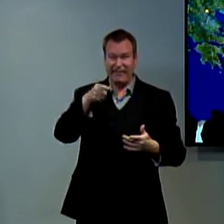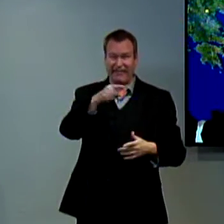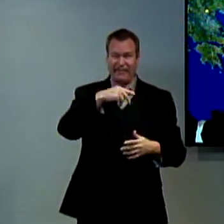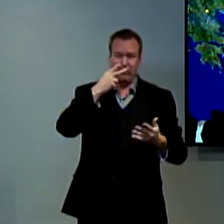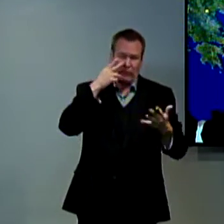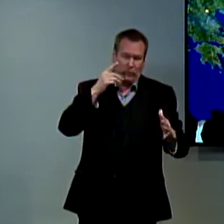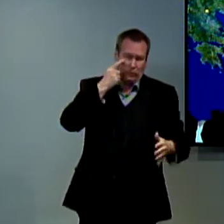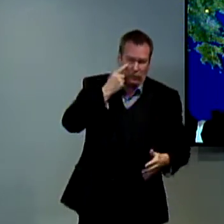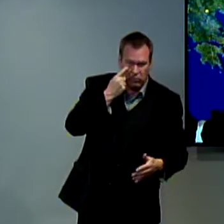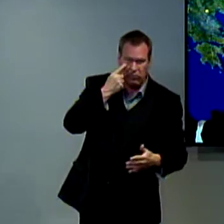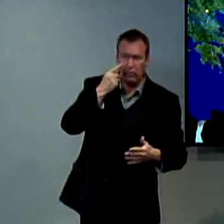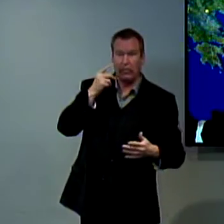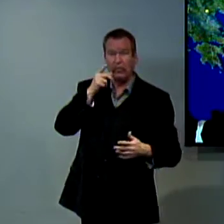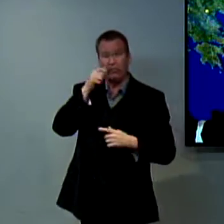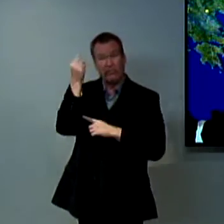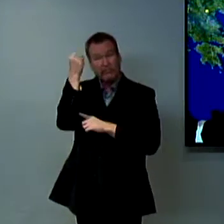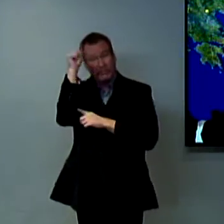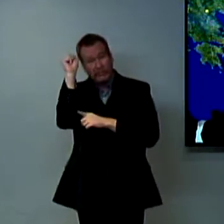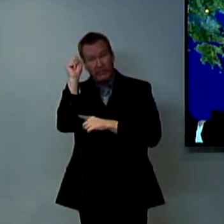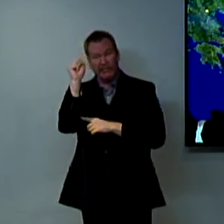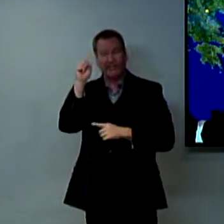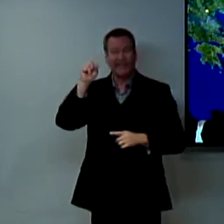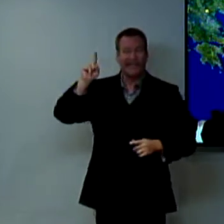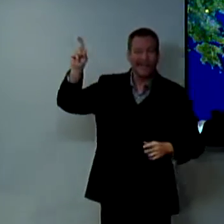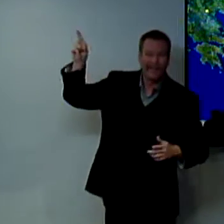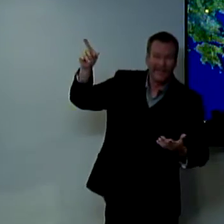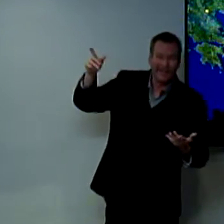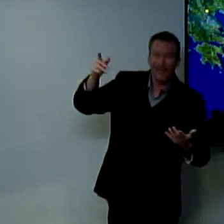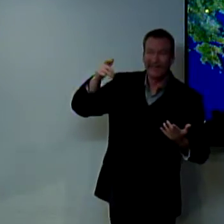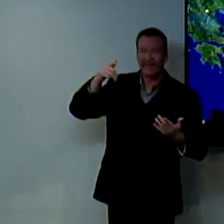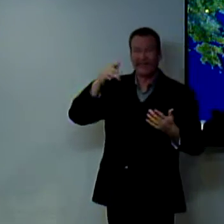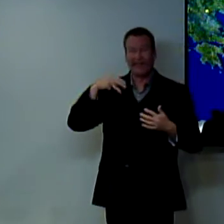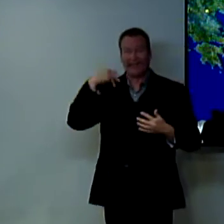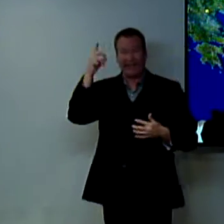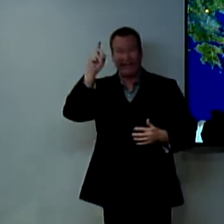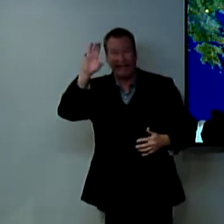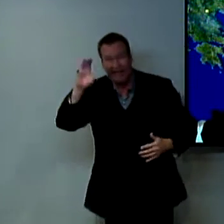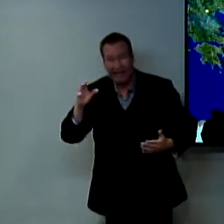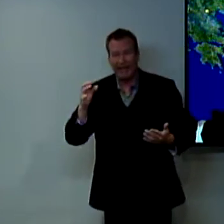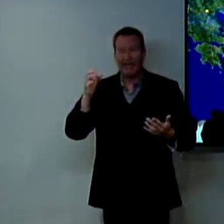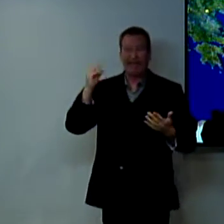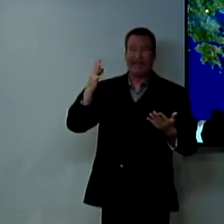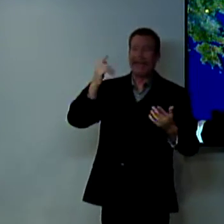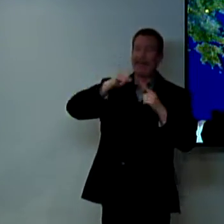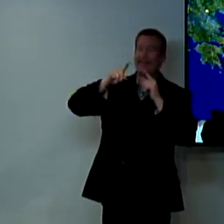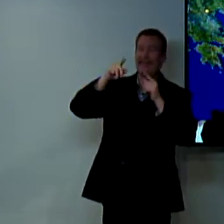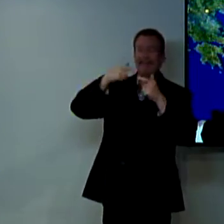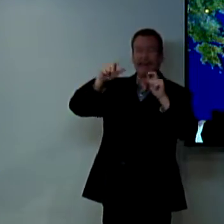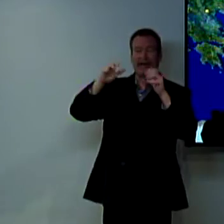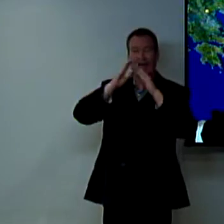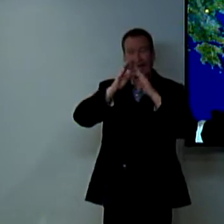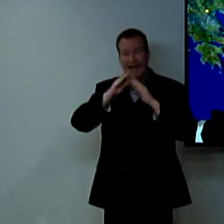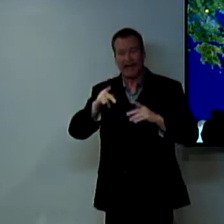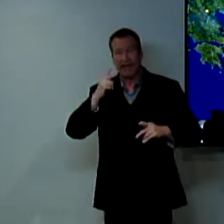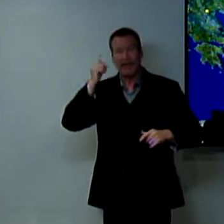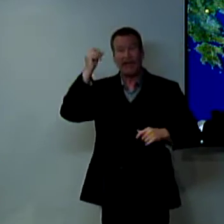because we don't know but if you've ever seen these rebellions or these revolts or these things that happen